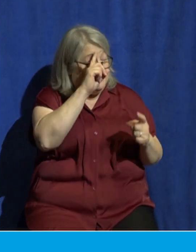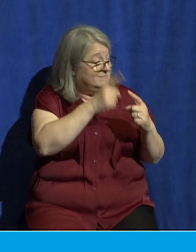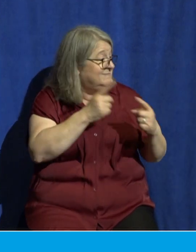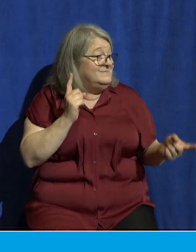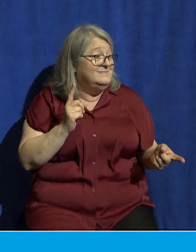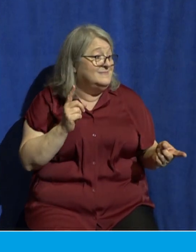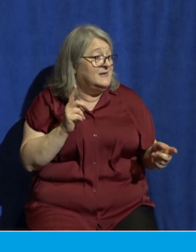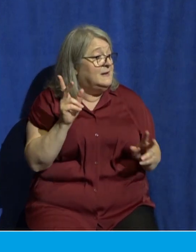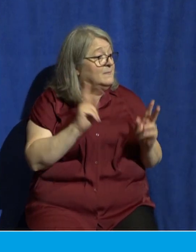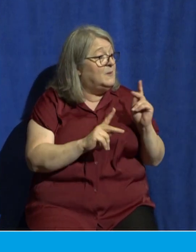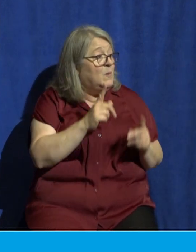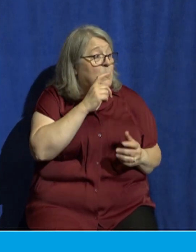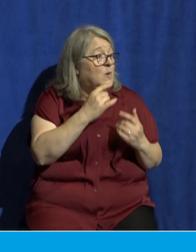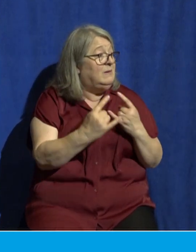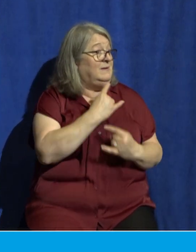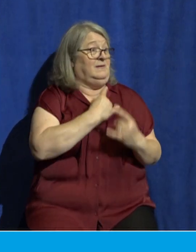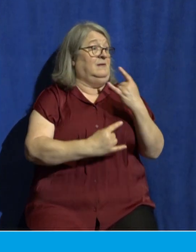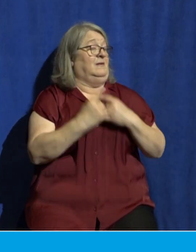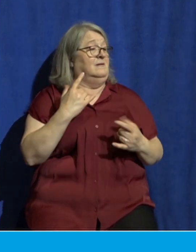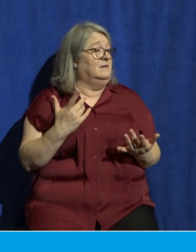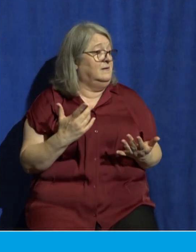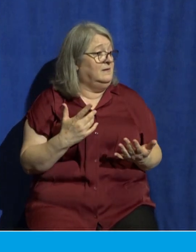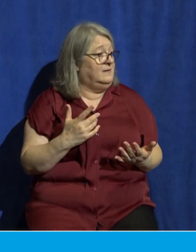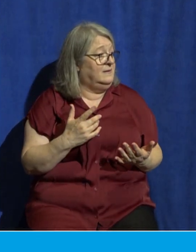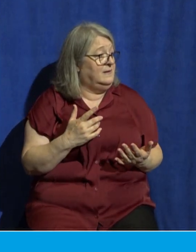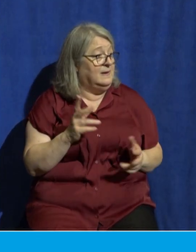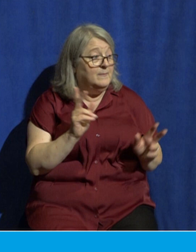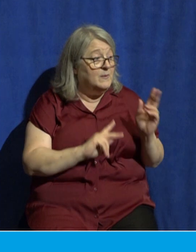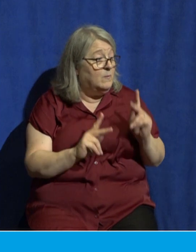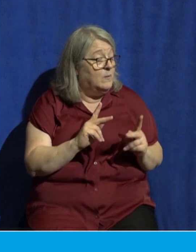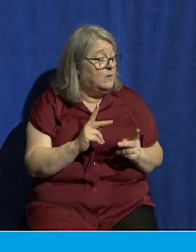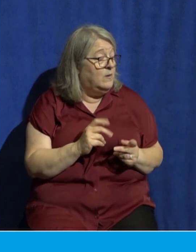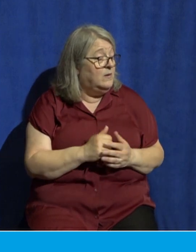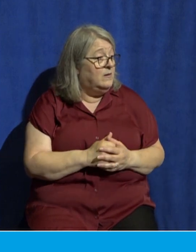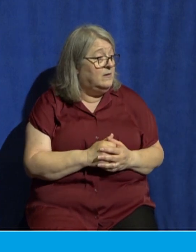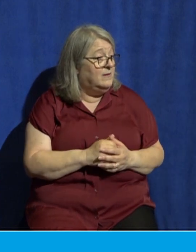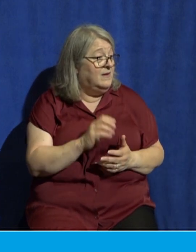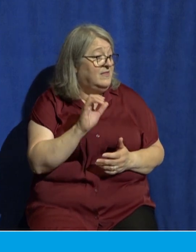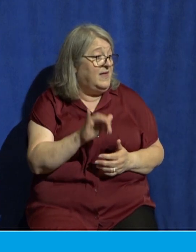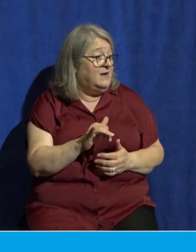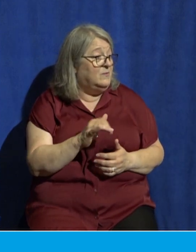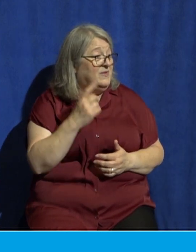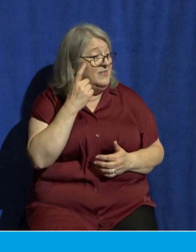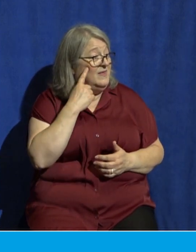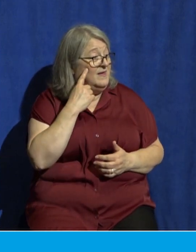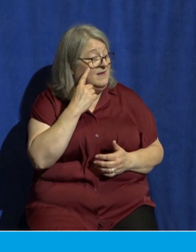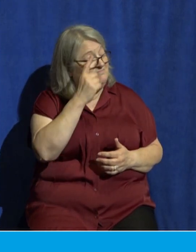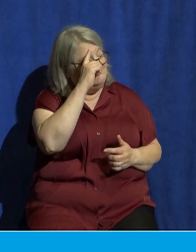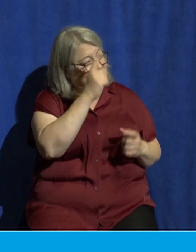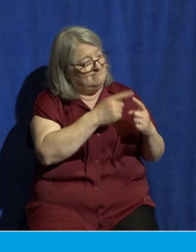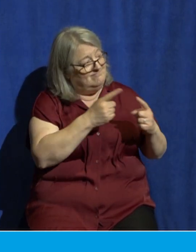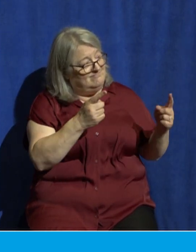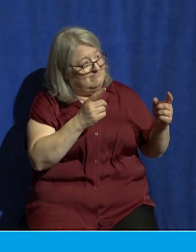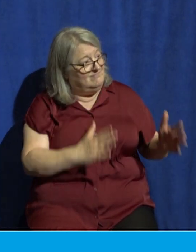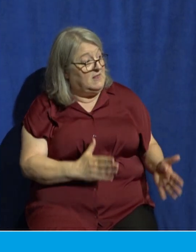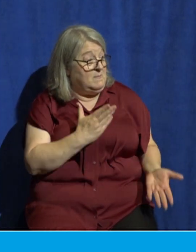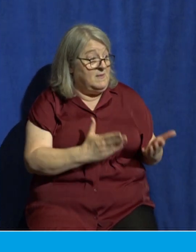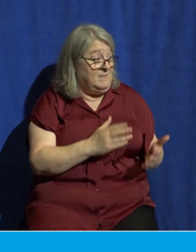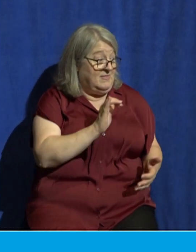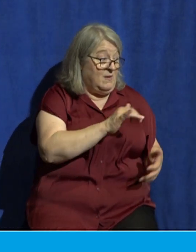persecute us even people who we might consider enemies or might consider us enemies we are to